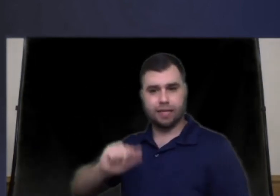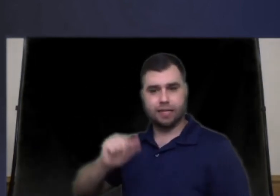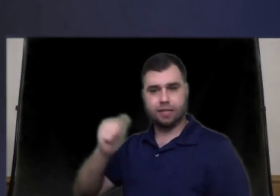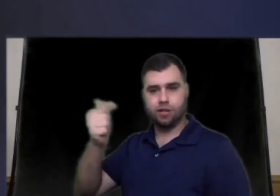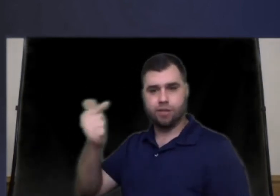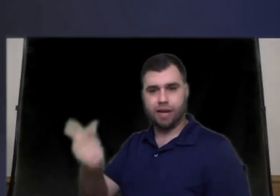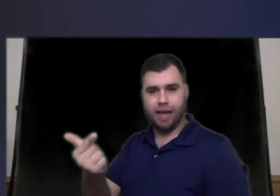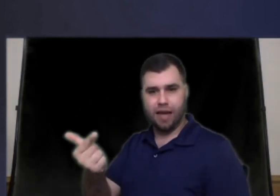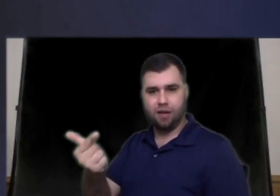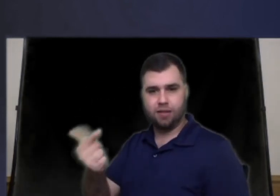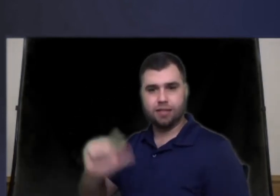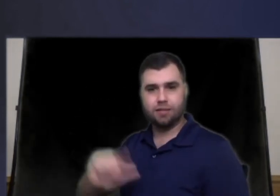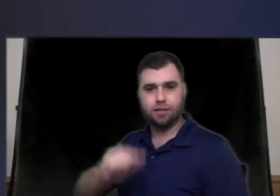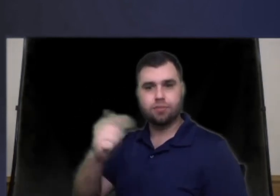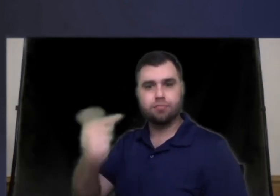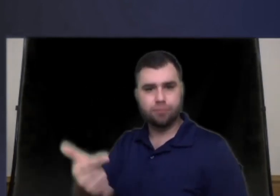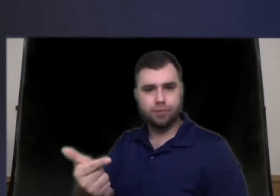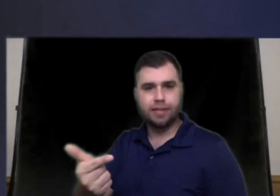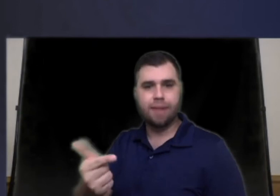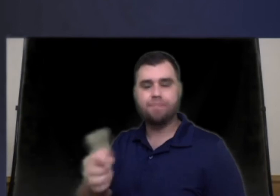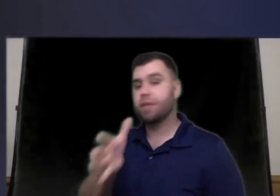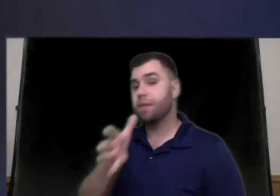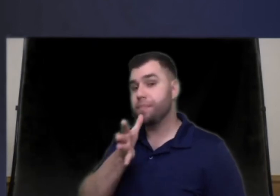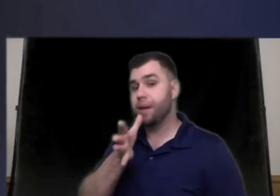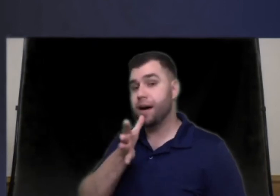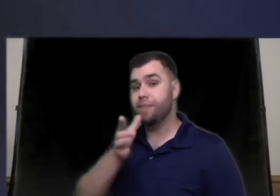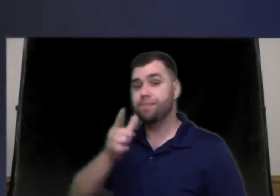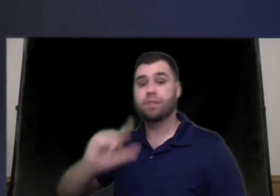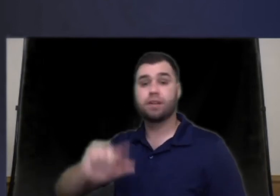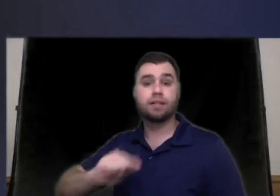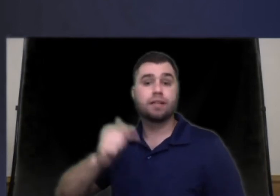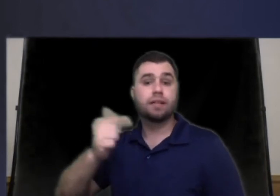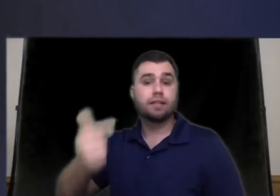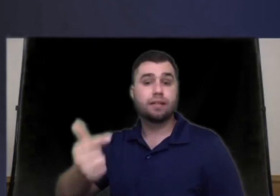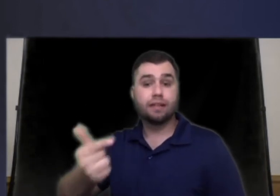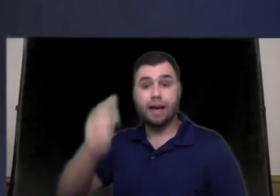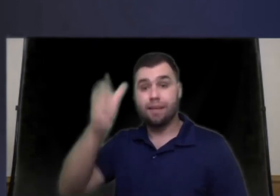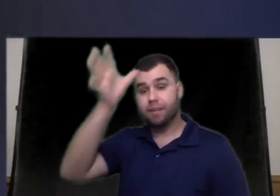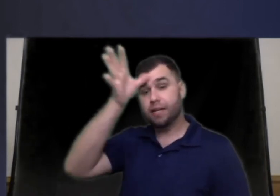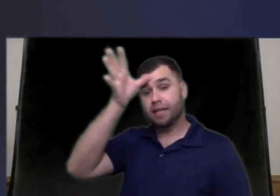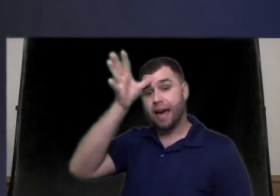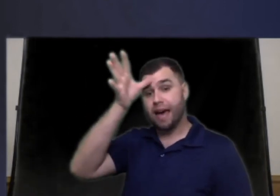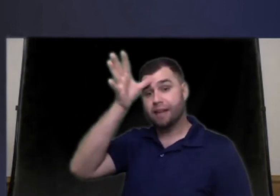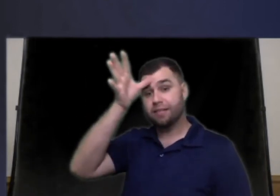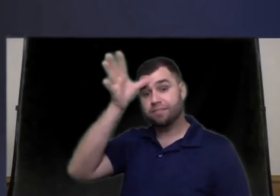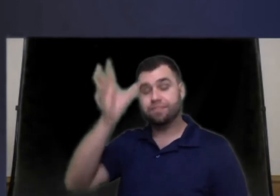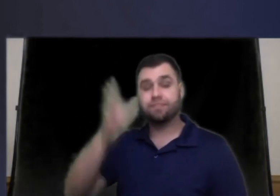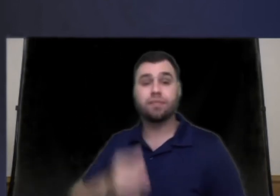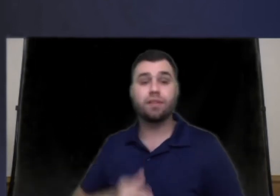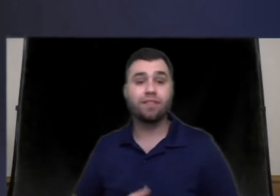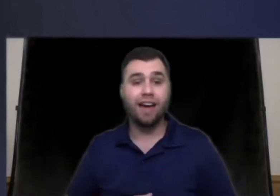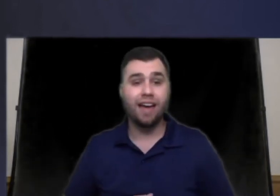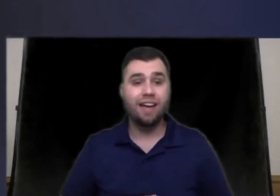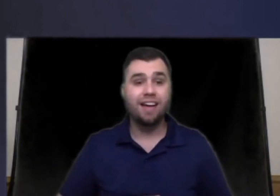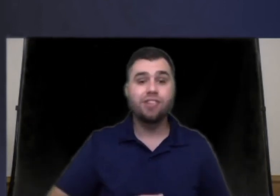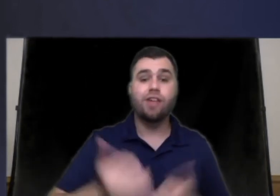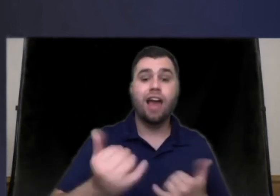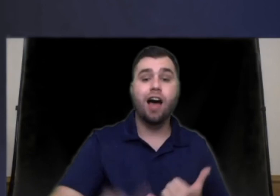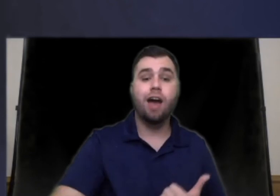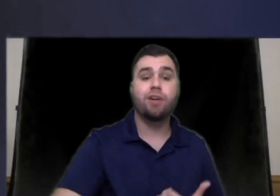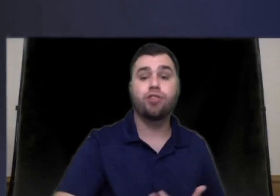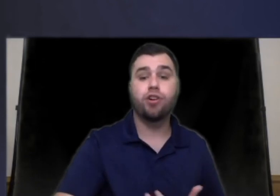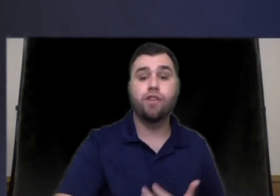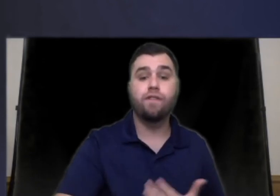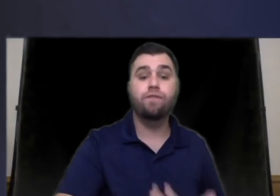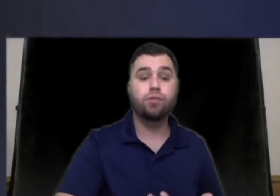this so you make an F so step mom step dad okay so now